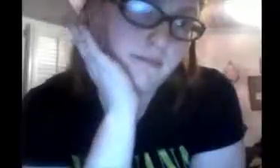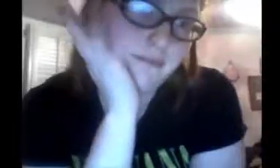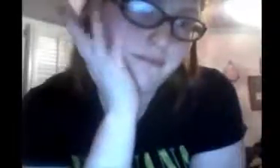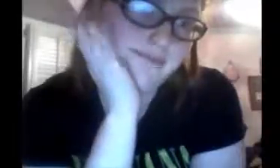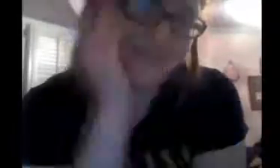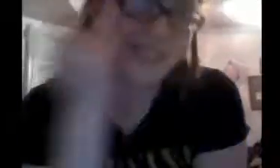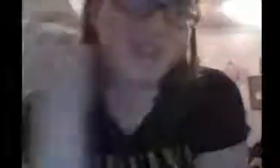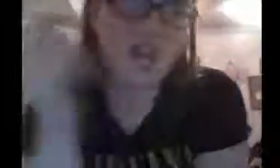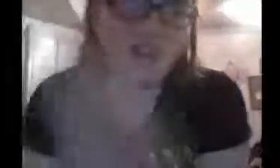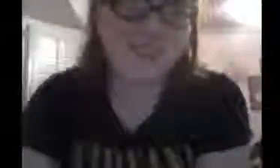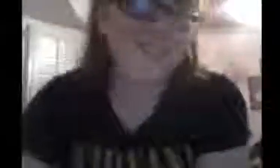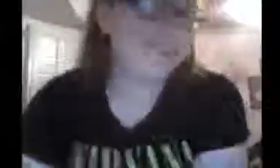Oh, my God.